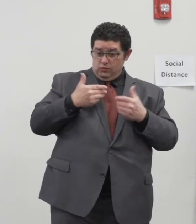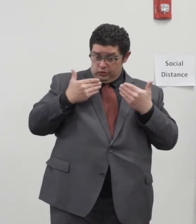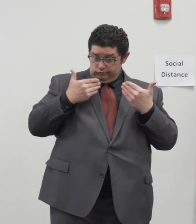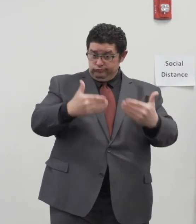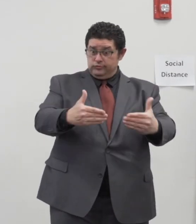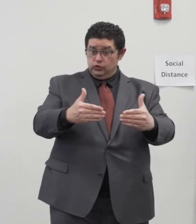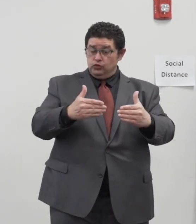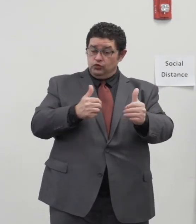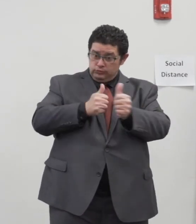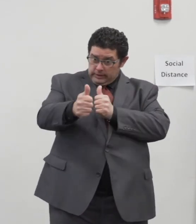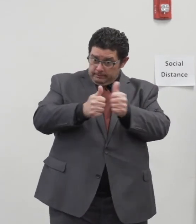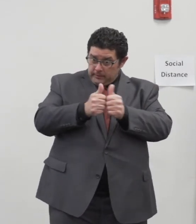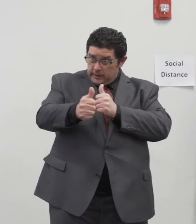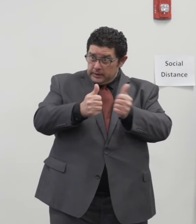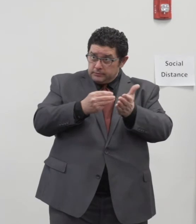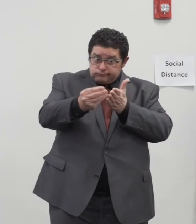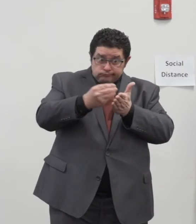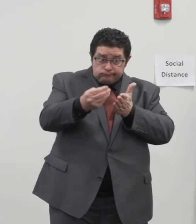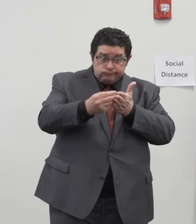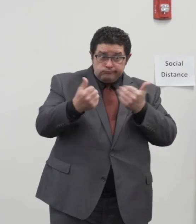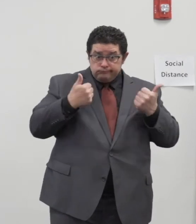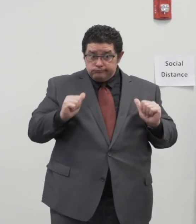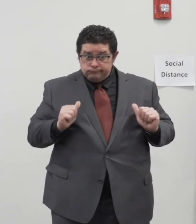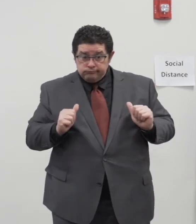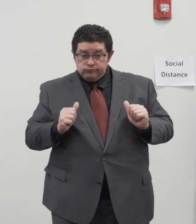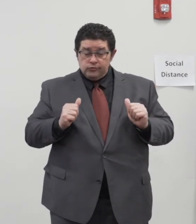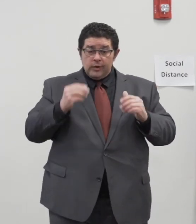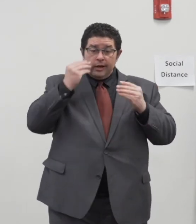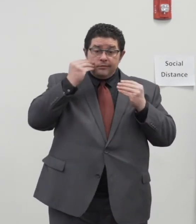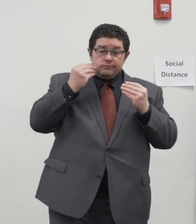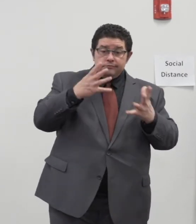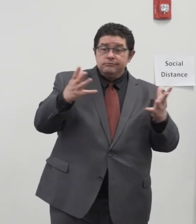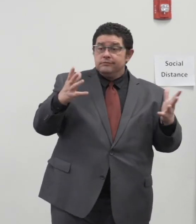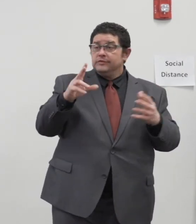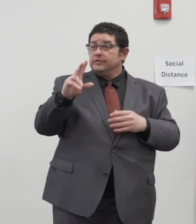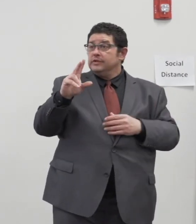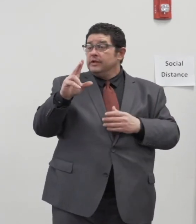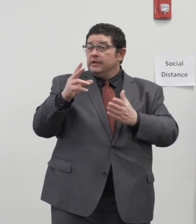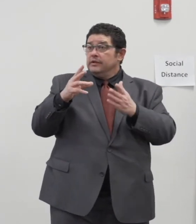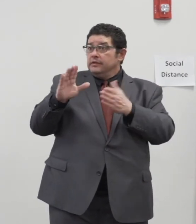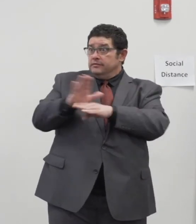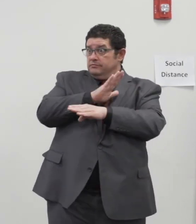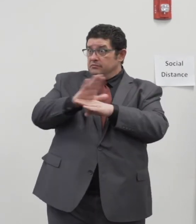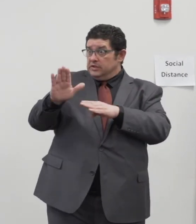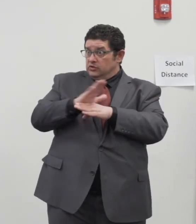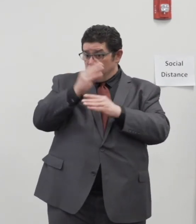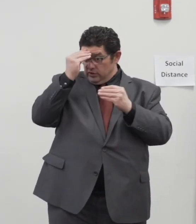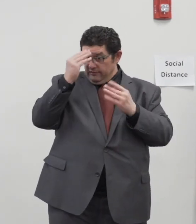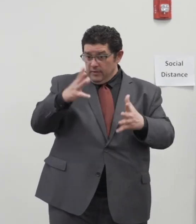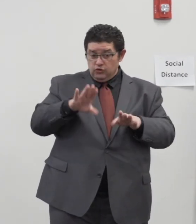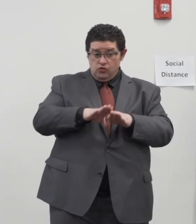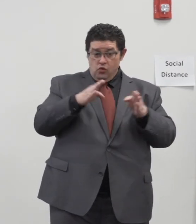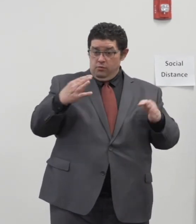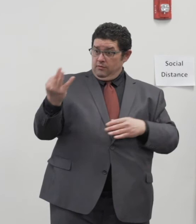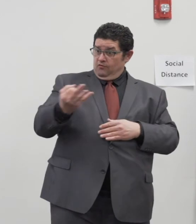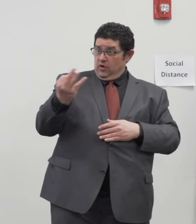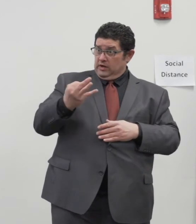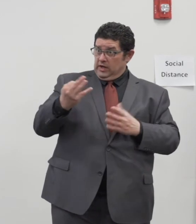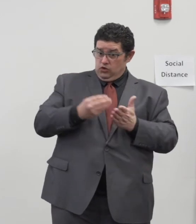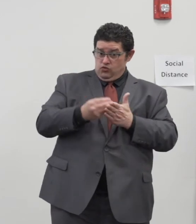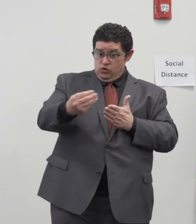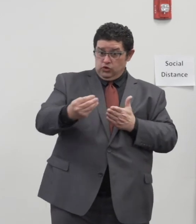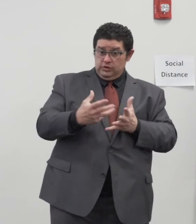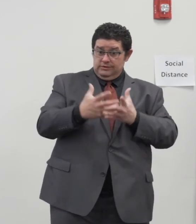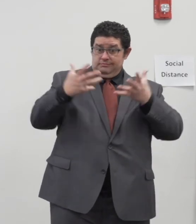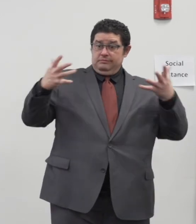offered vendor information and opened up bidding on Friday to purchase as many tests